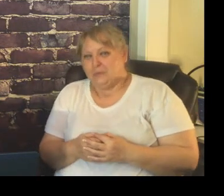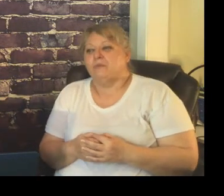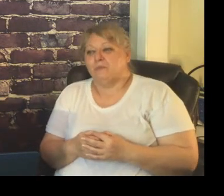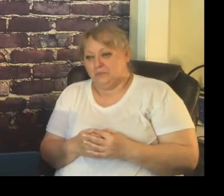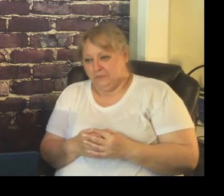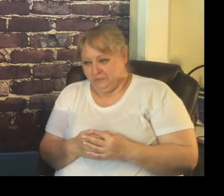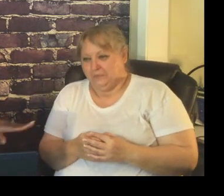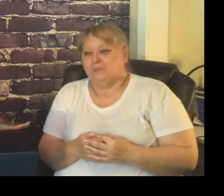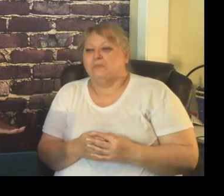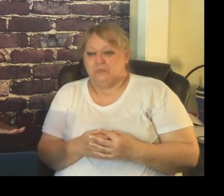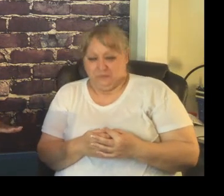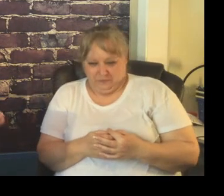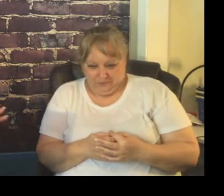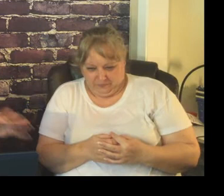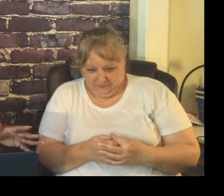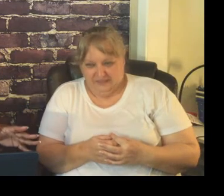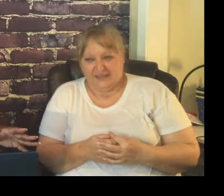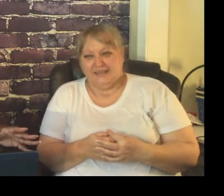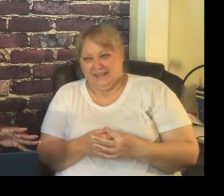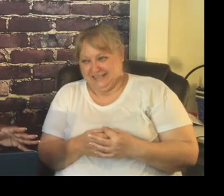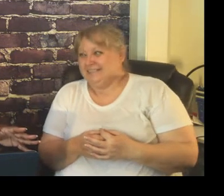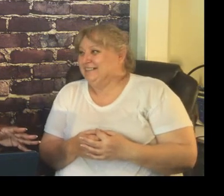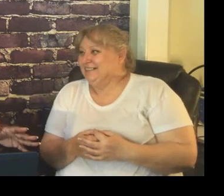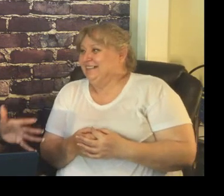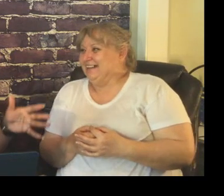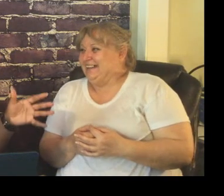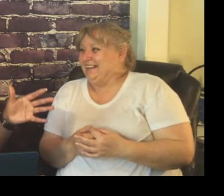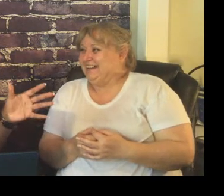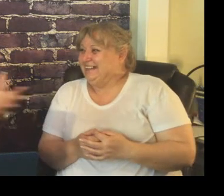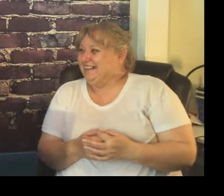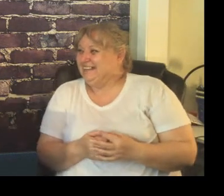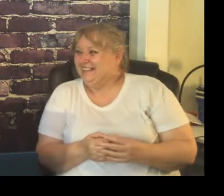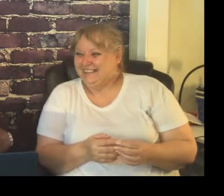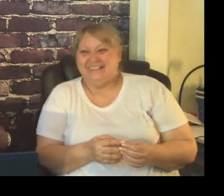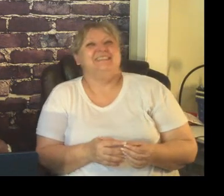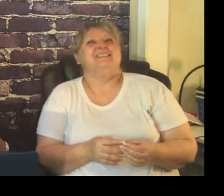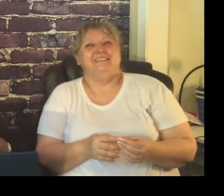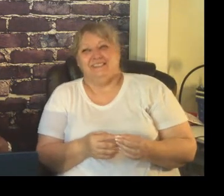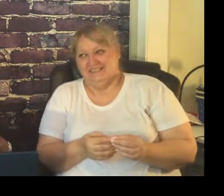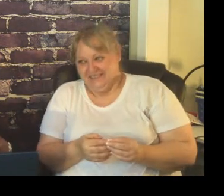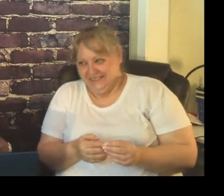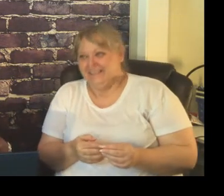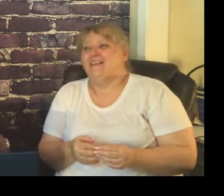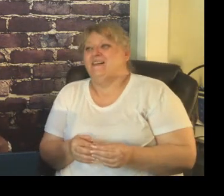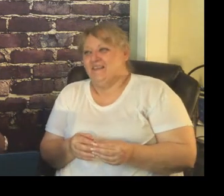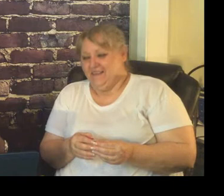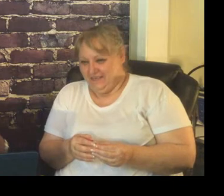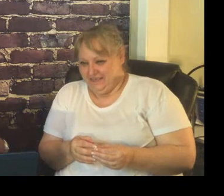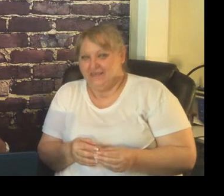entire day yes and you'll have to wrangle the cats back in because it will be just like